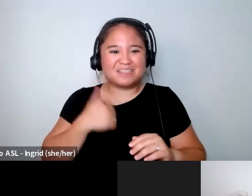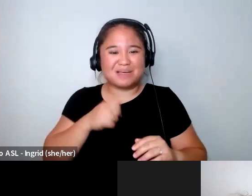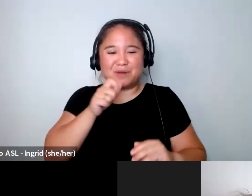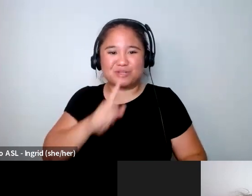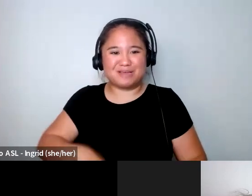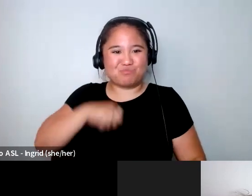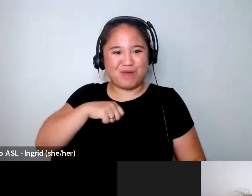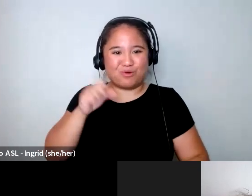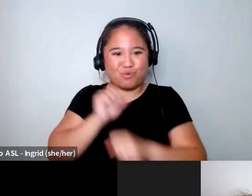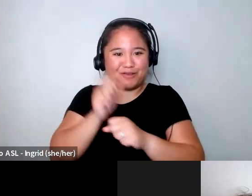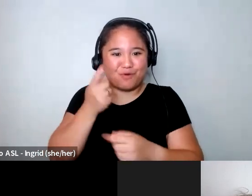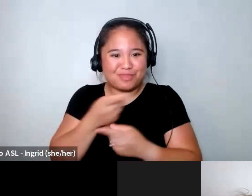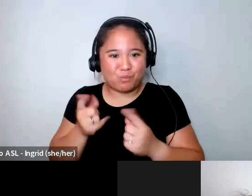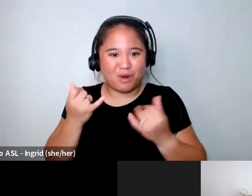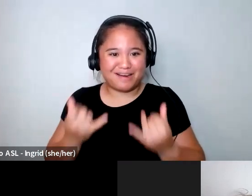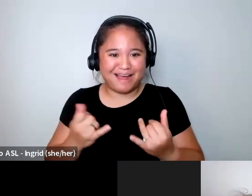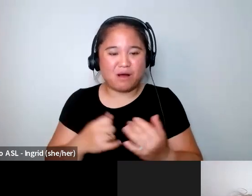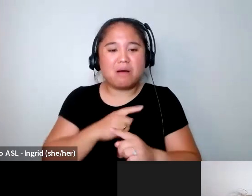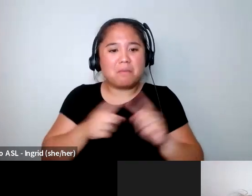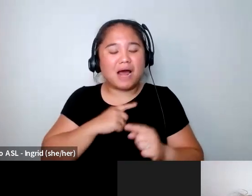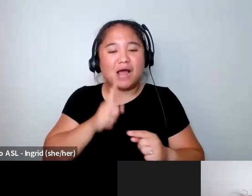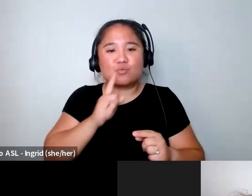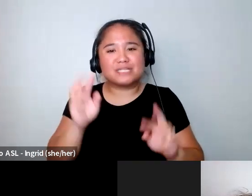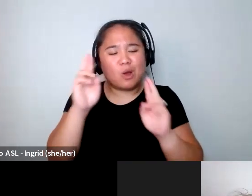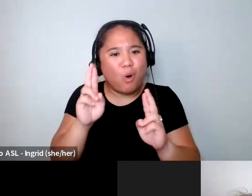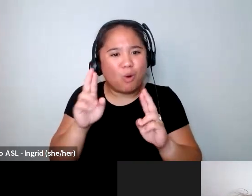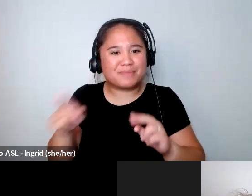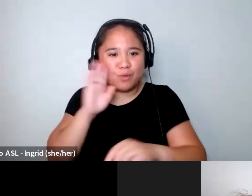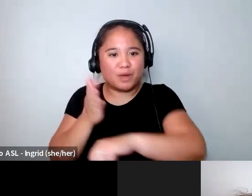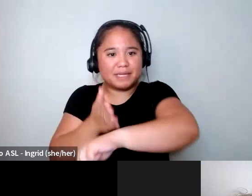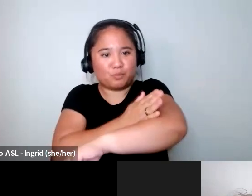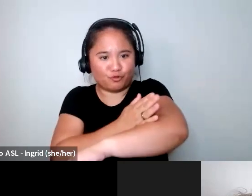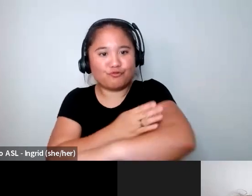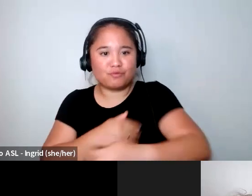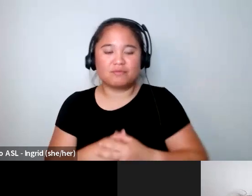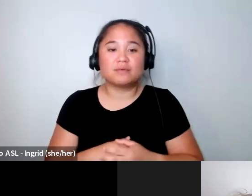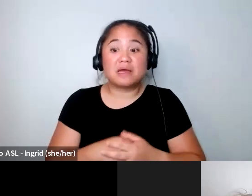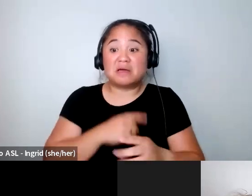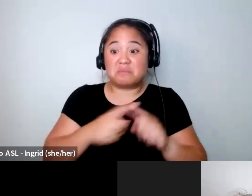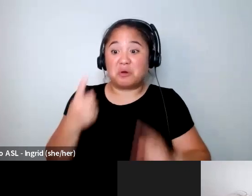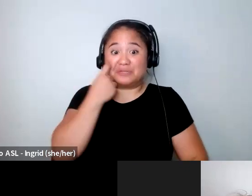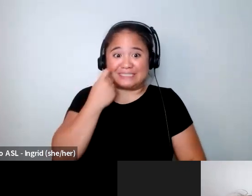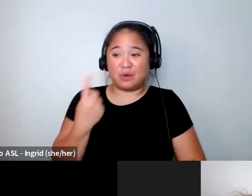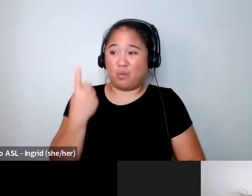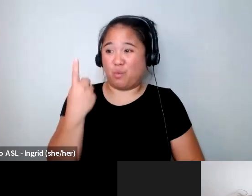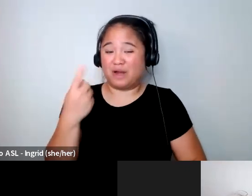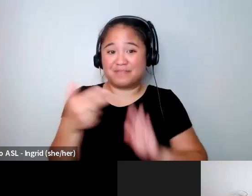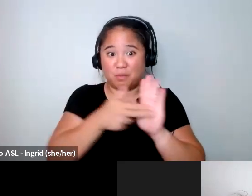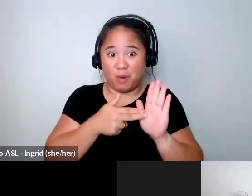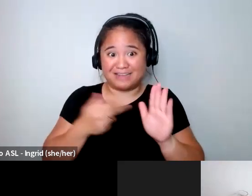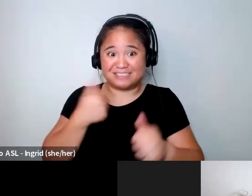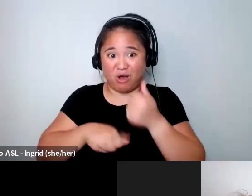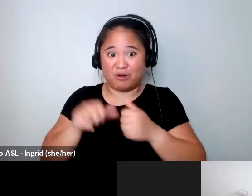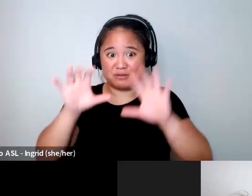proud of working for them right now but i hold hope that they're going to get better um so recently one of the brands under the